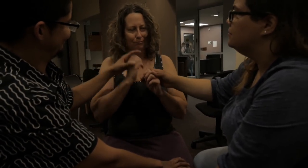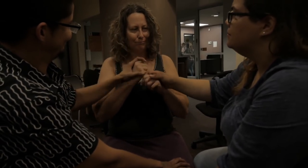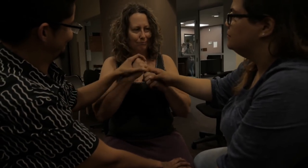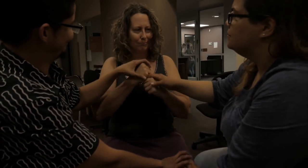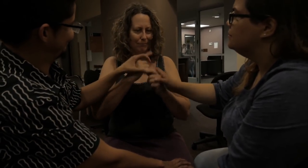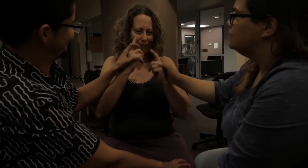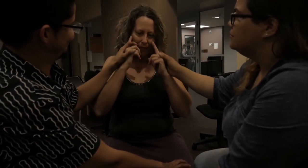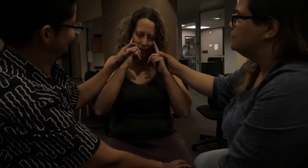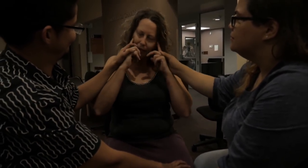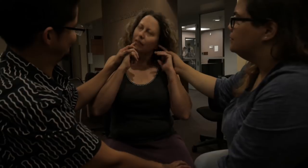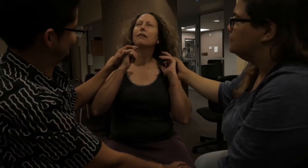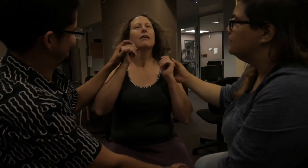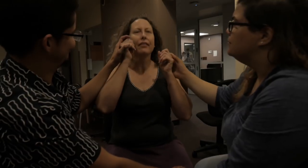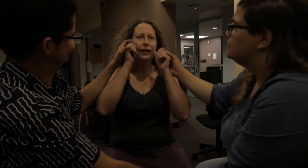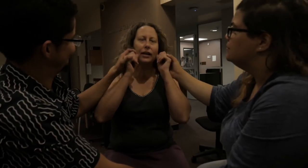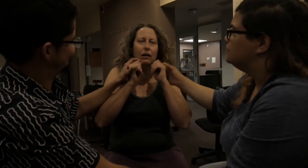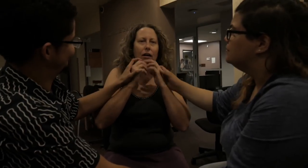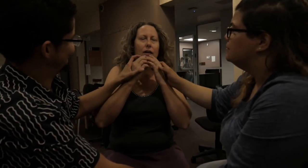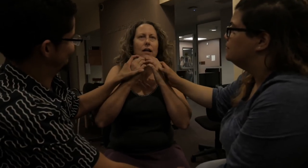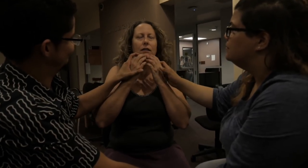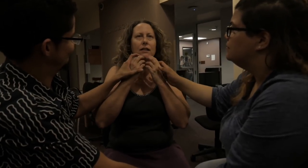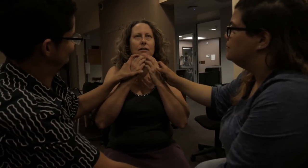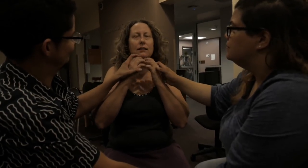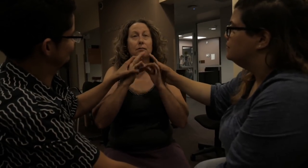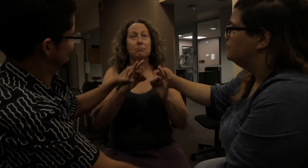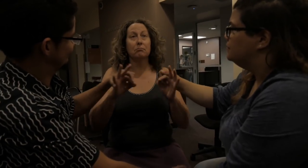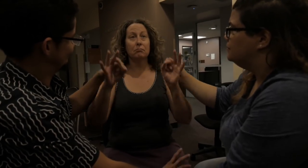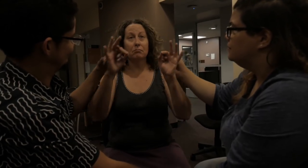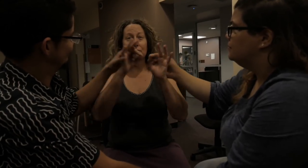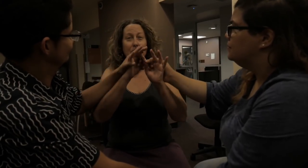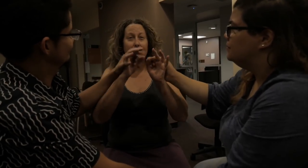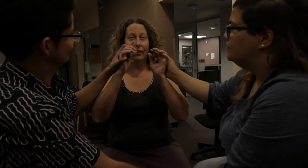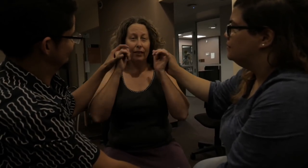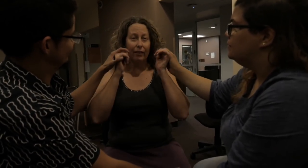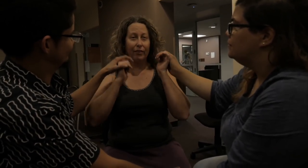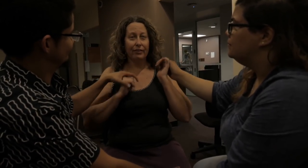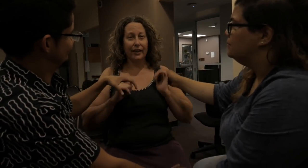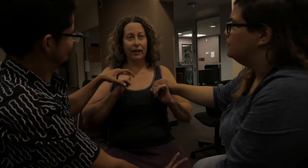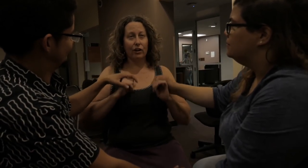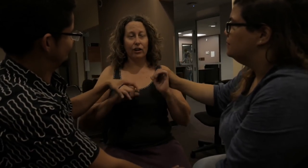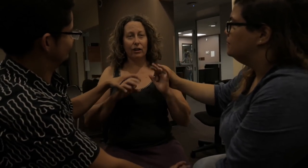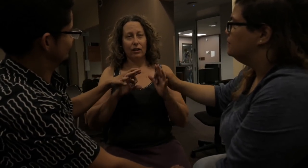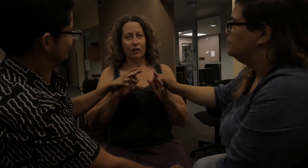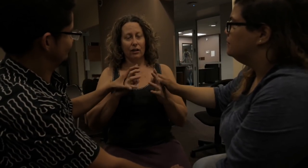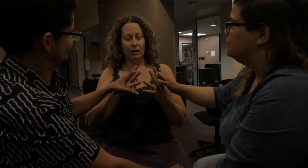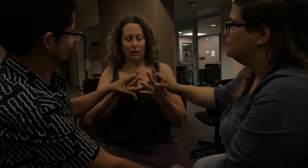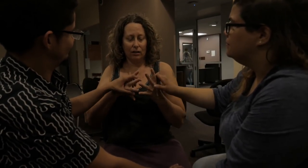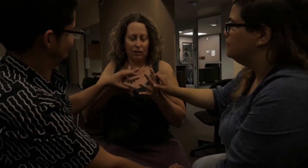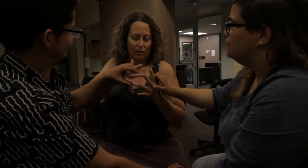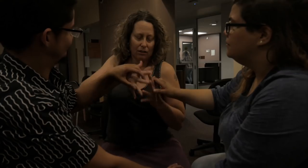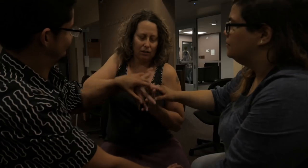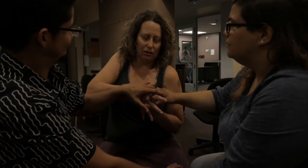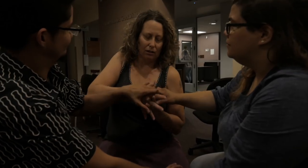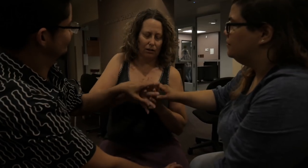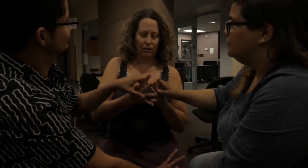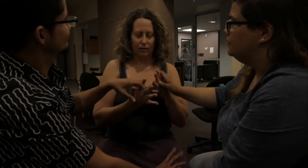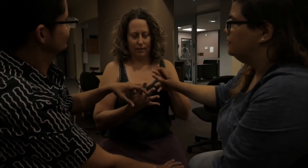um, this really important kind of theater that is